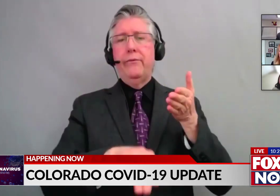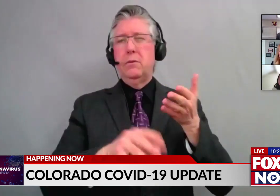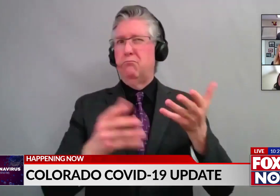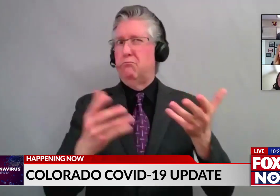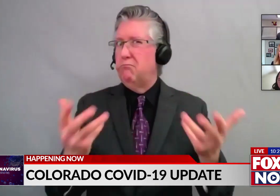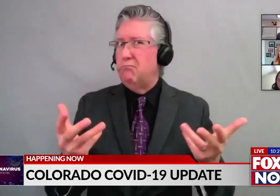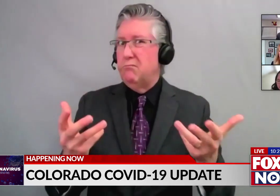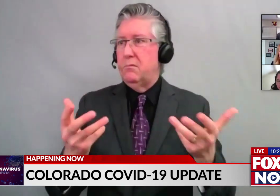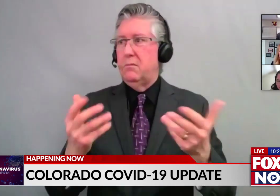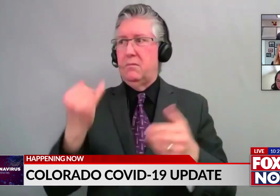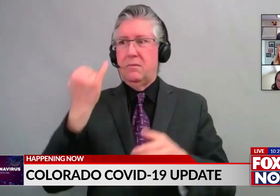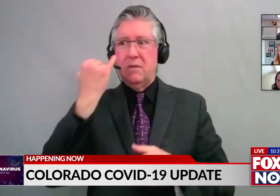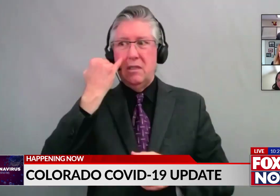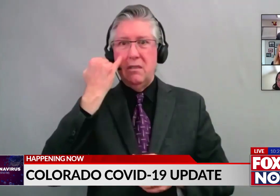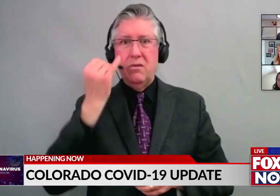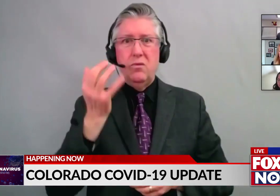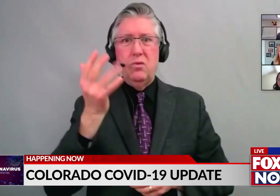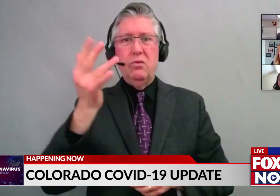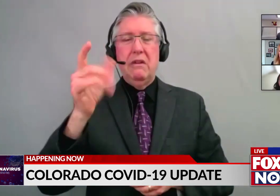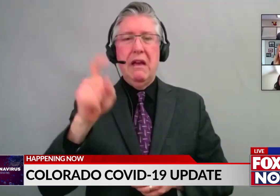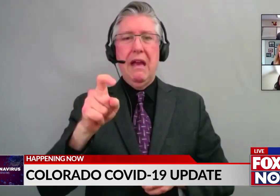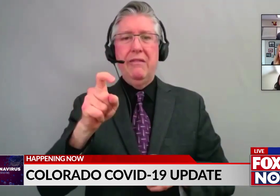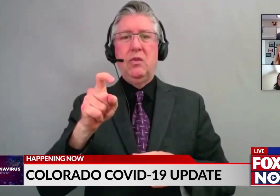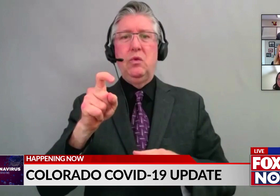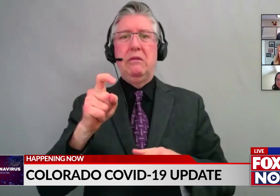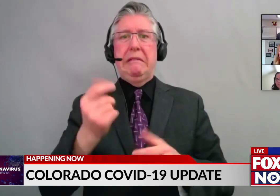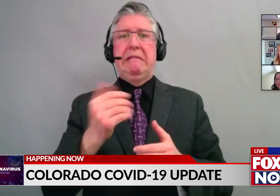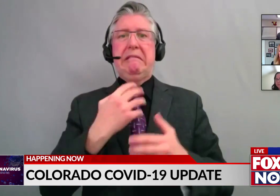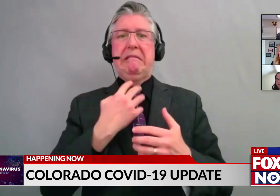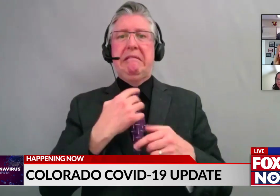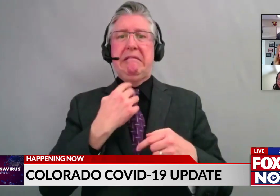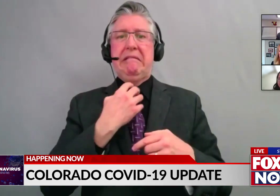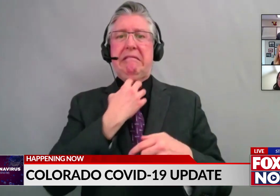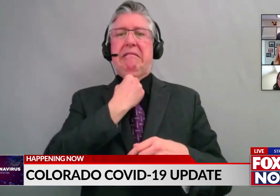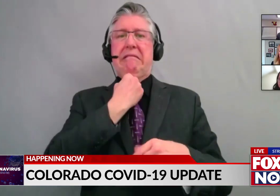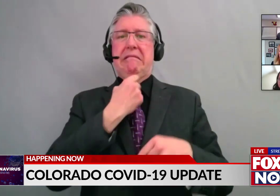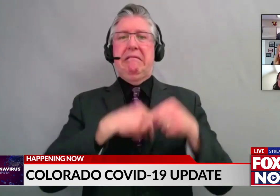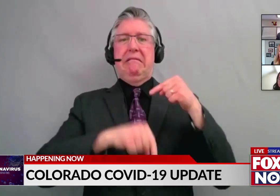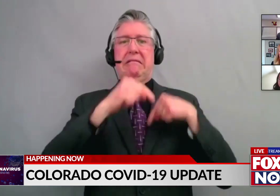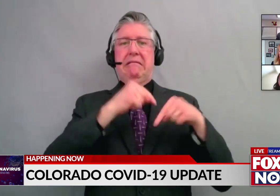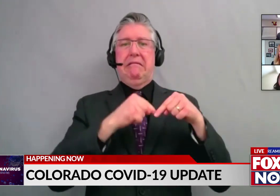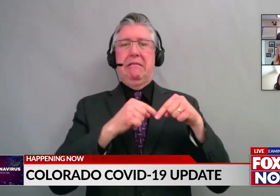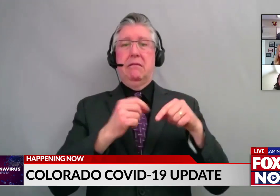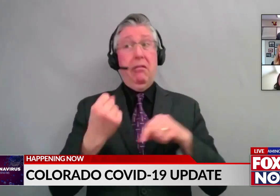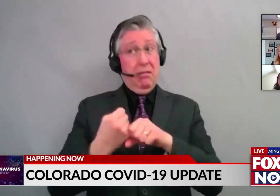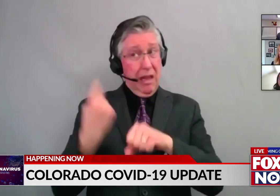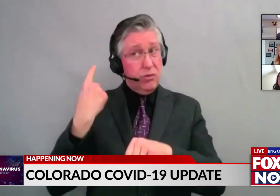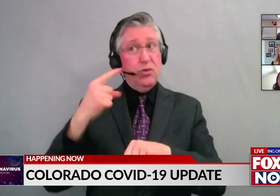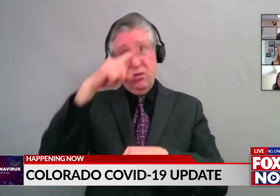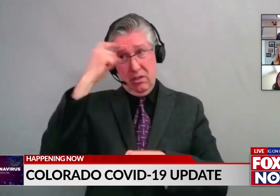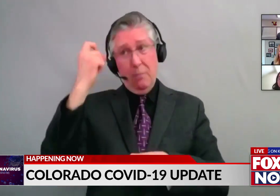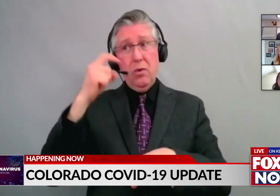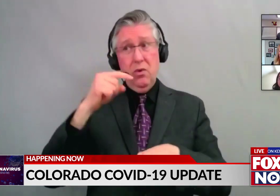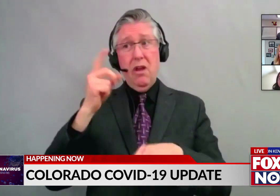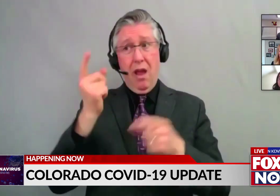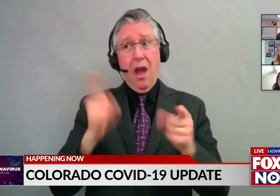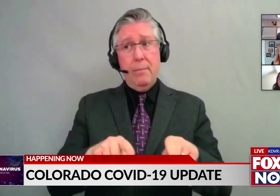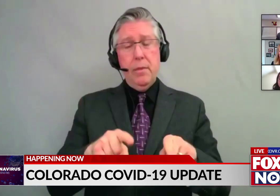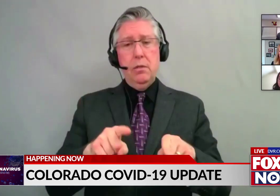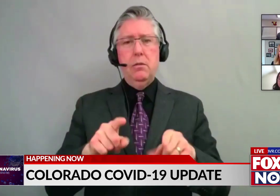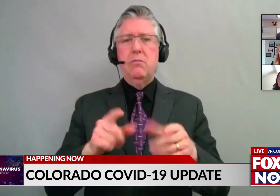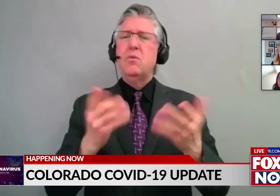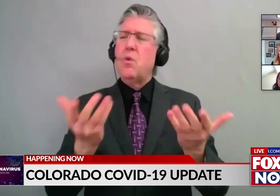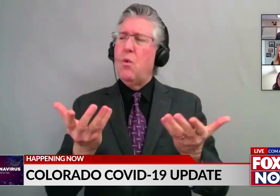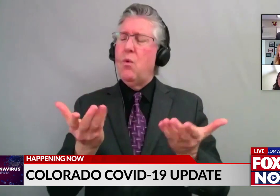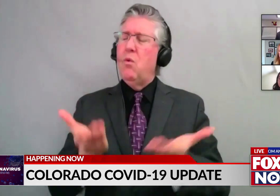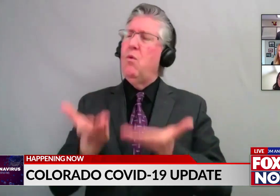have to backtrack again, like we did last summer and then revert? How hard is that and how much are you guys looking into that as just